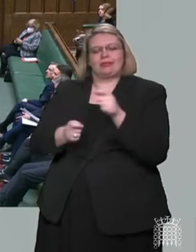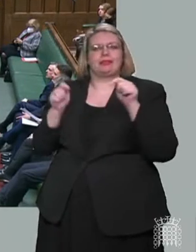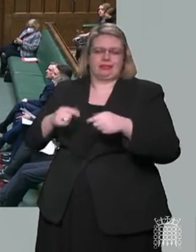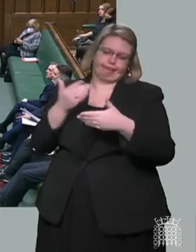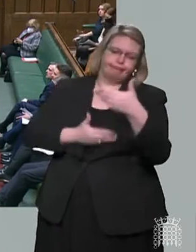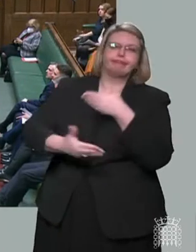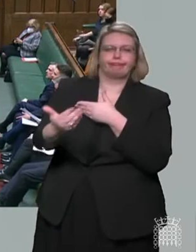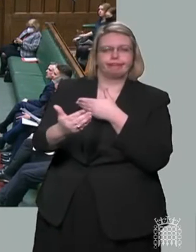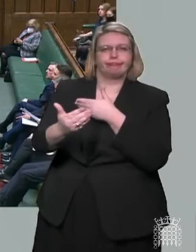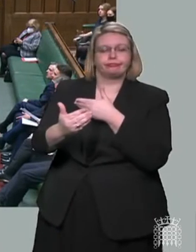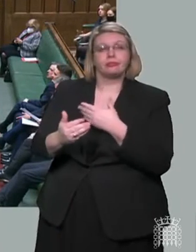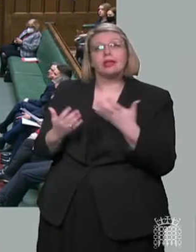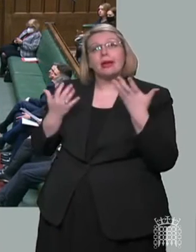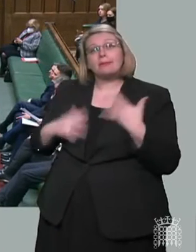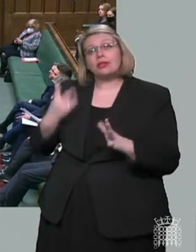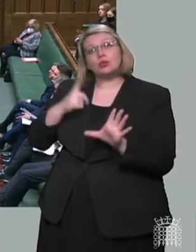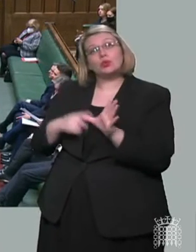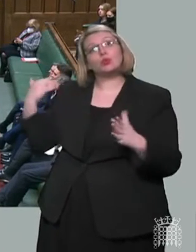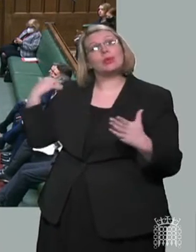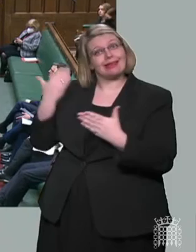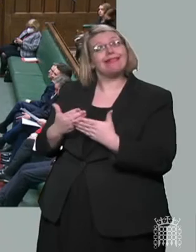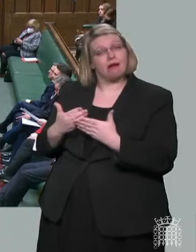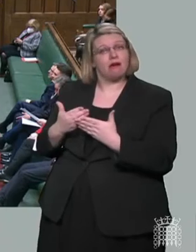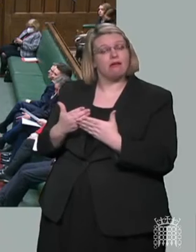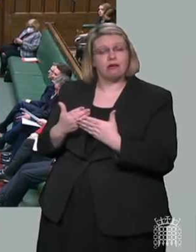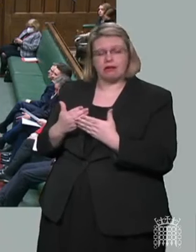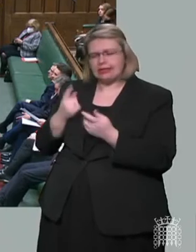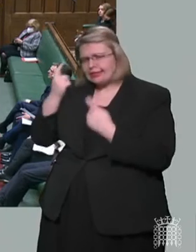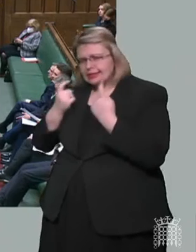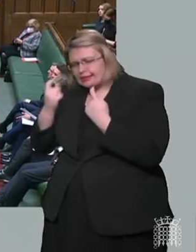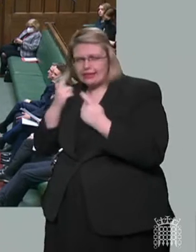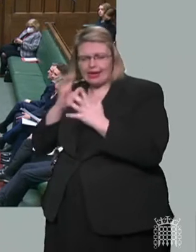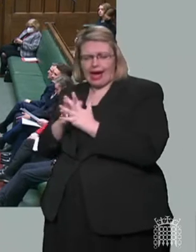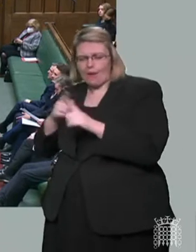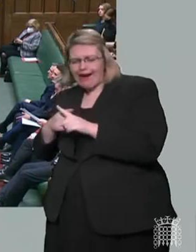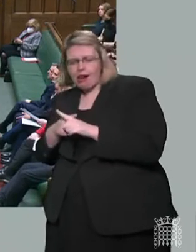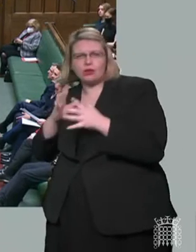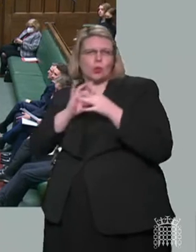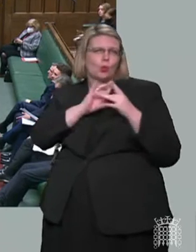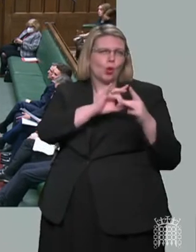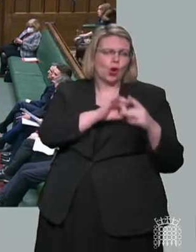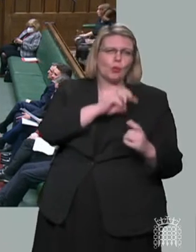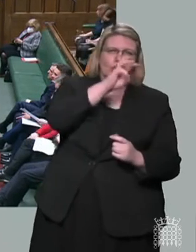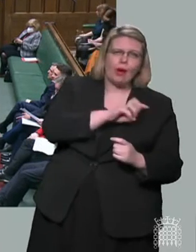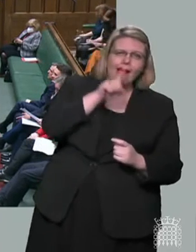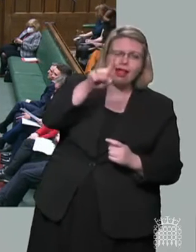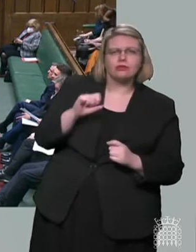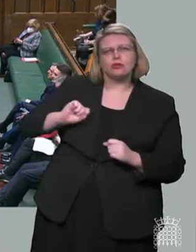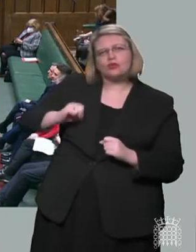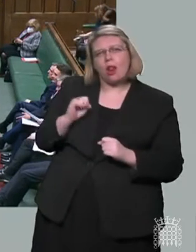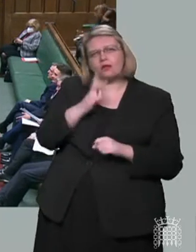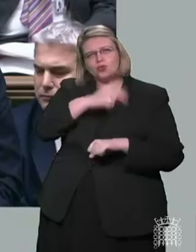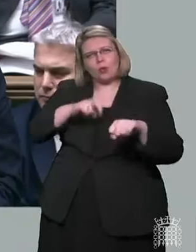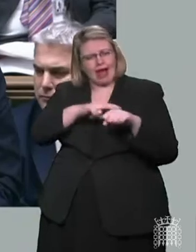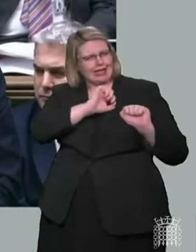the past two years. We will continue to work closely with the devolved administrations. As they decide how to take forward their